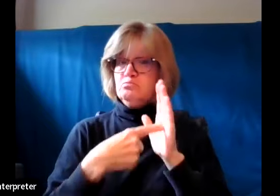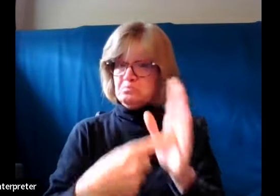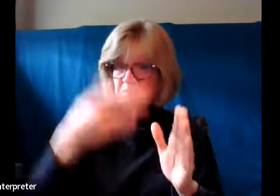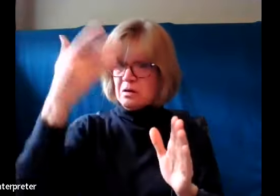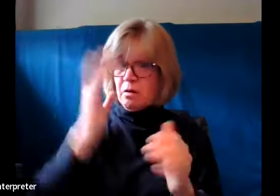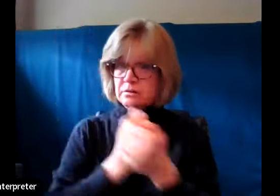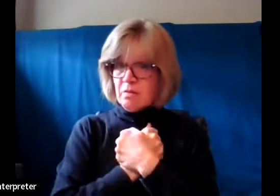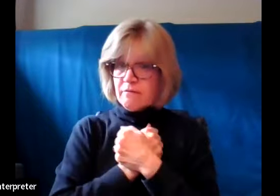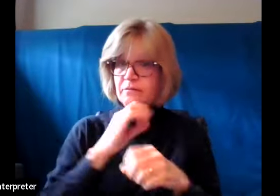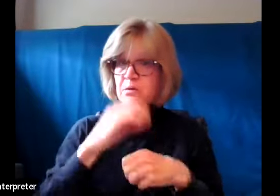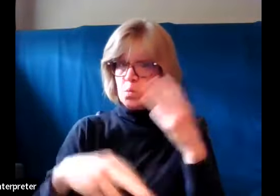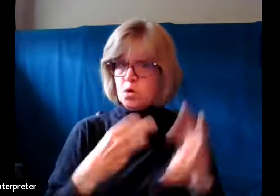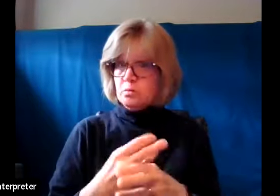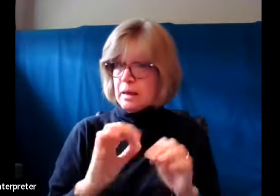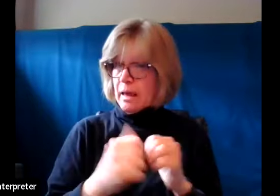this world?